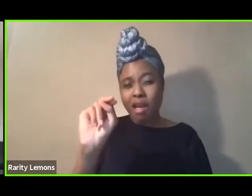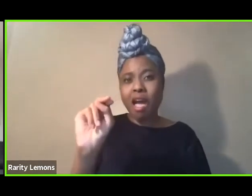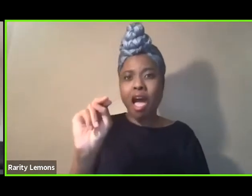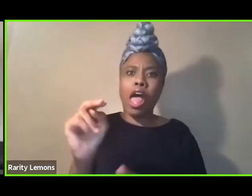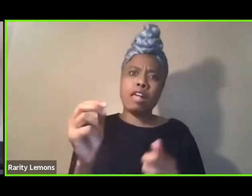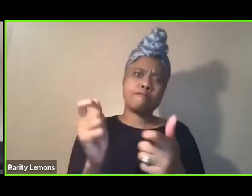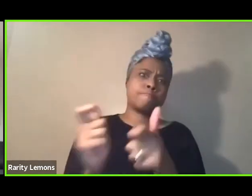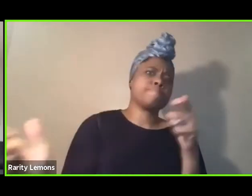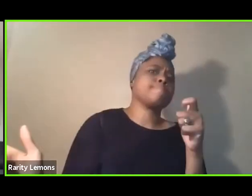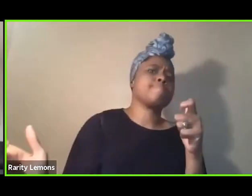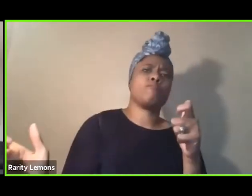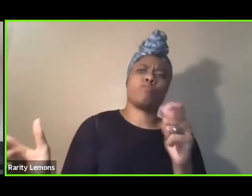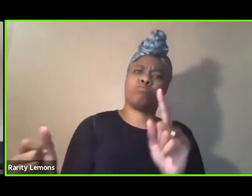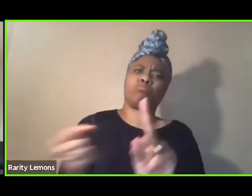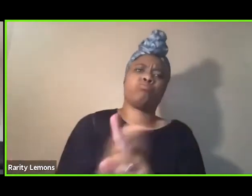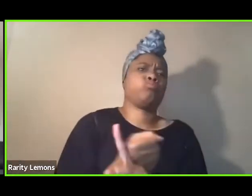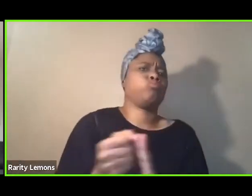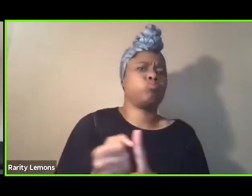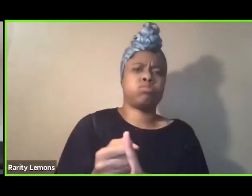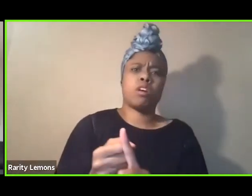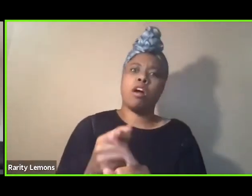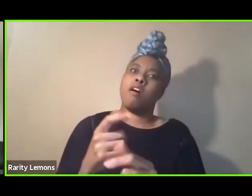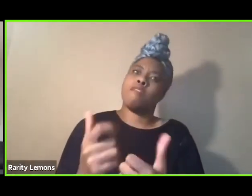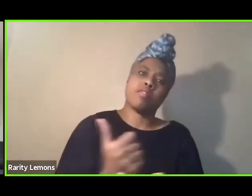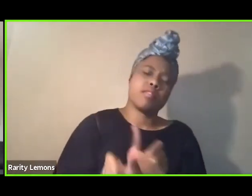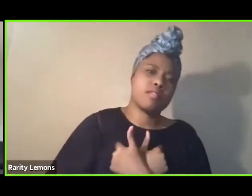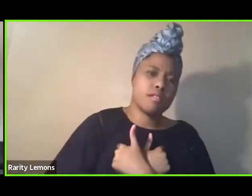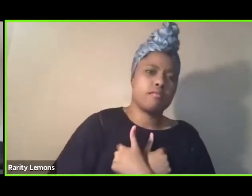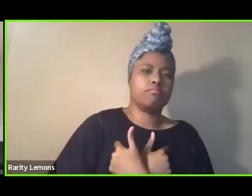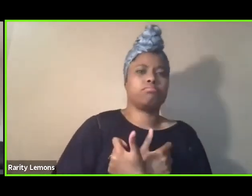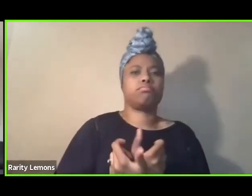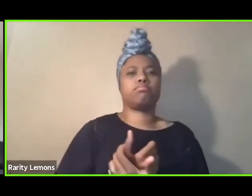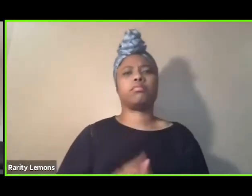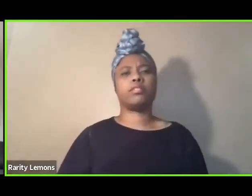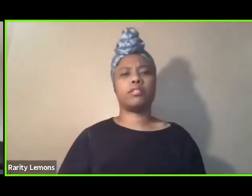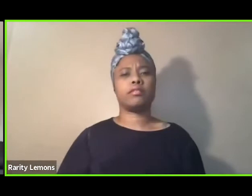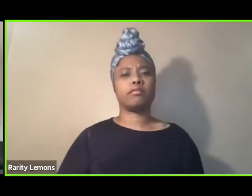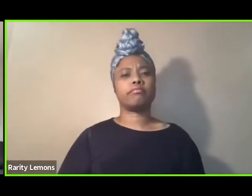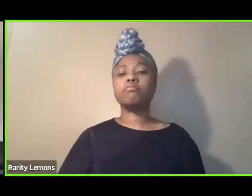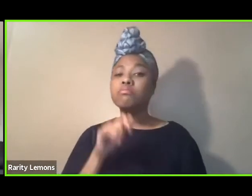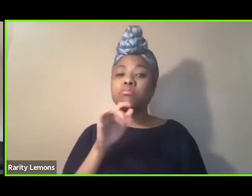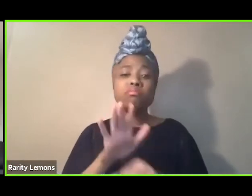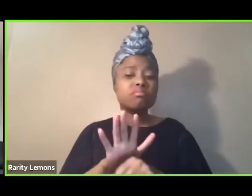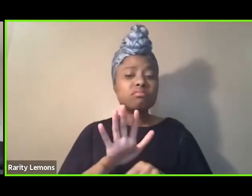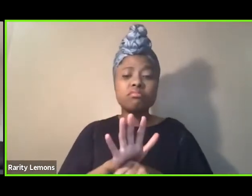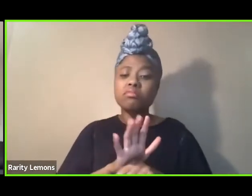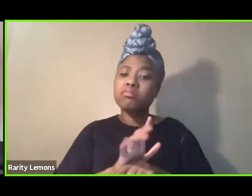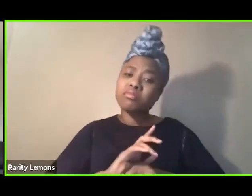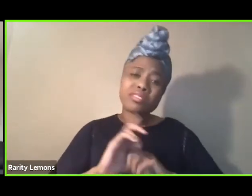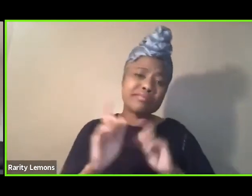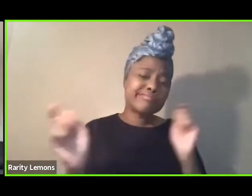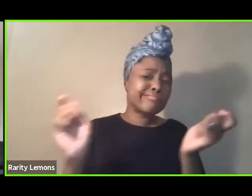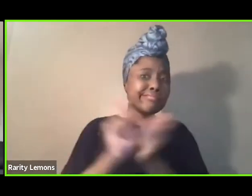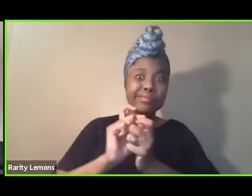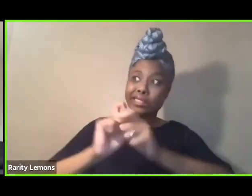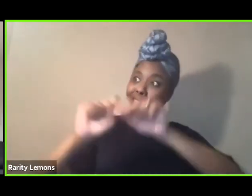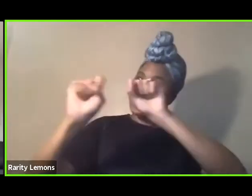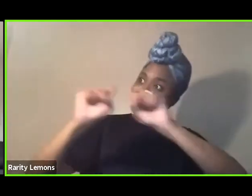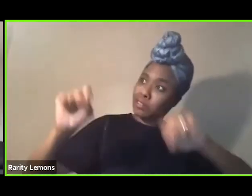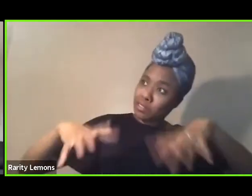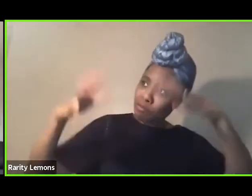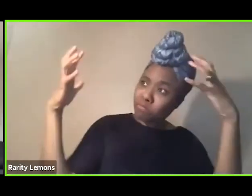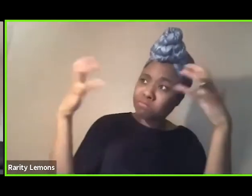mass construction, weapons of mass love. And it's not enough to just change the system. We need to change